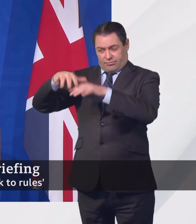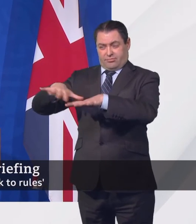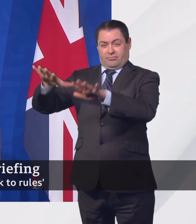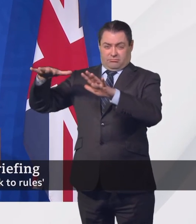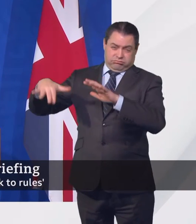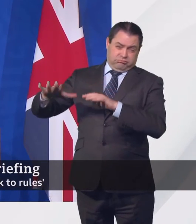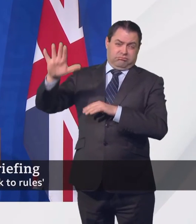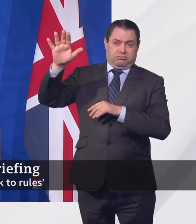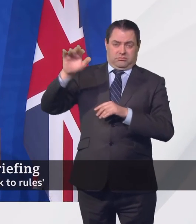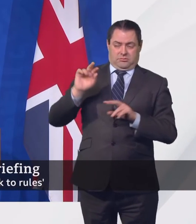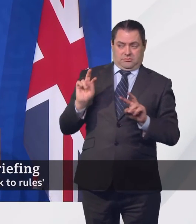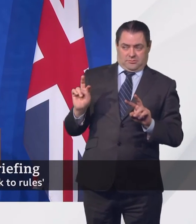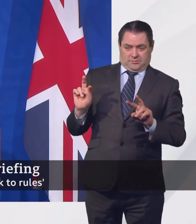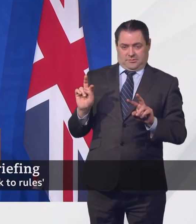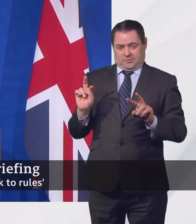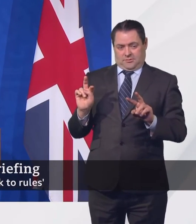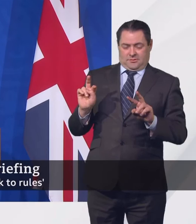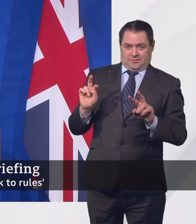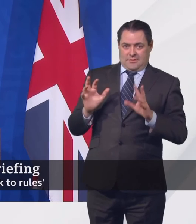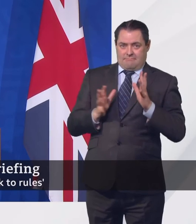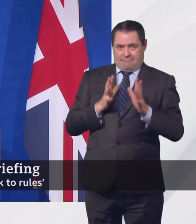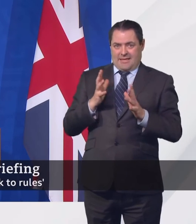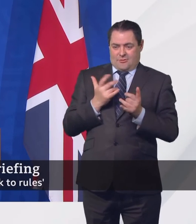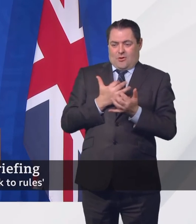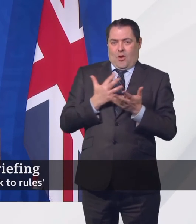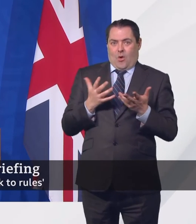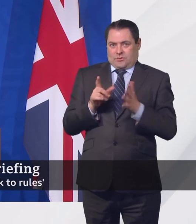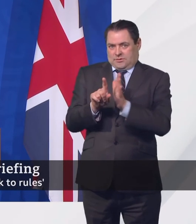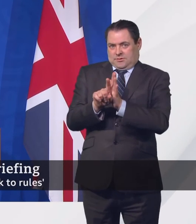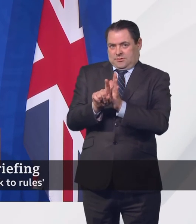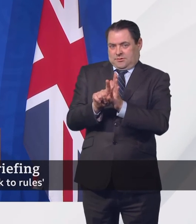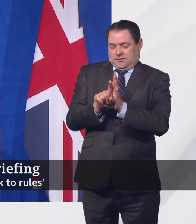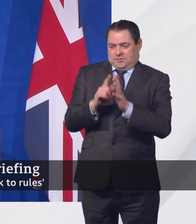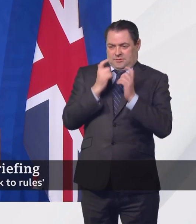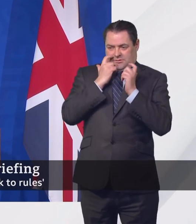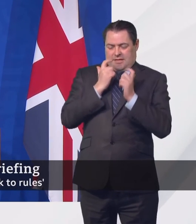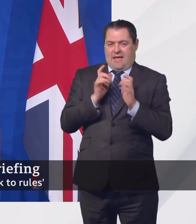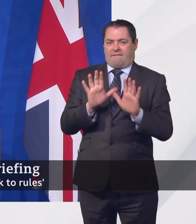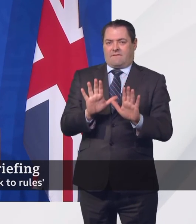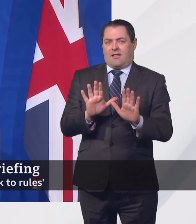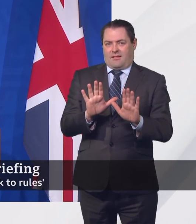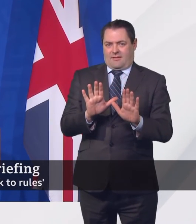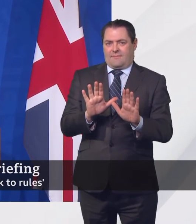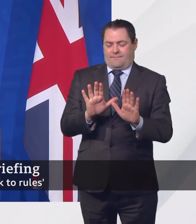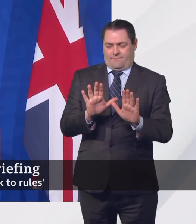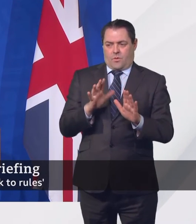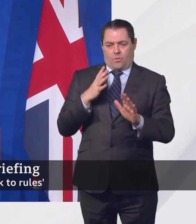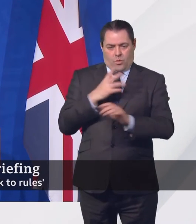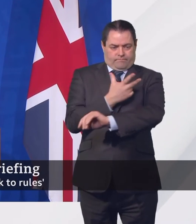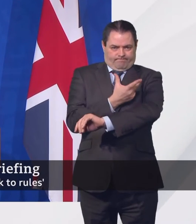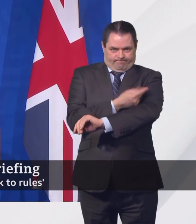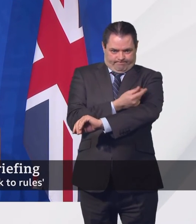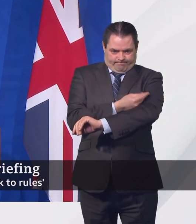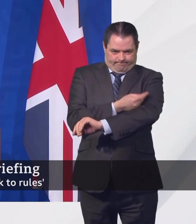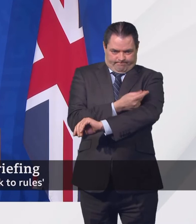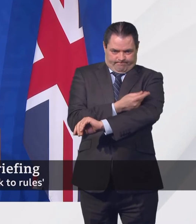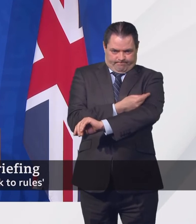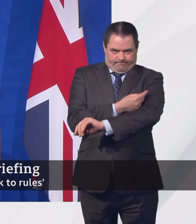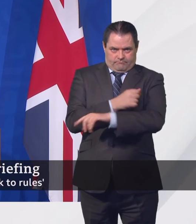vital that we do what we're doing right now. We continue to fortify the population, roll out the